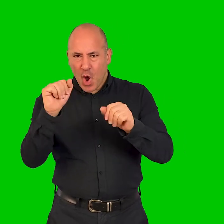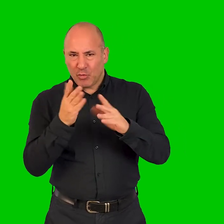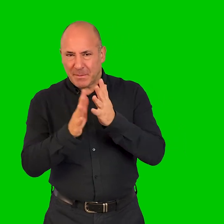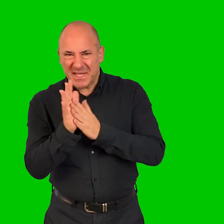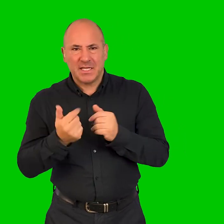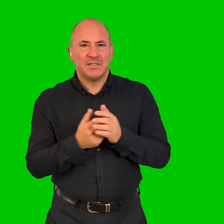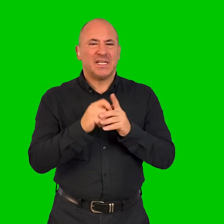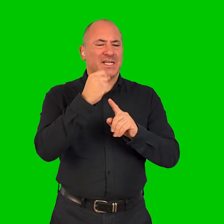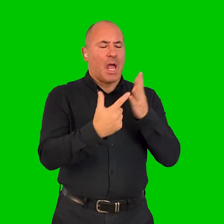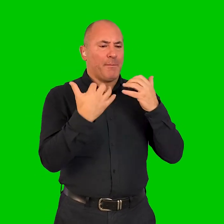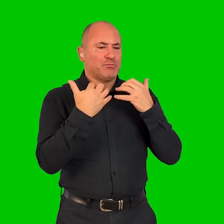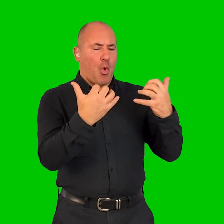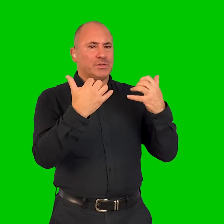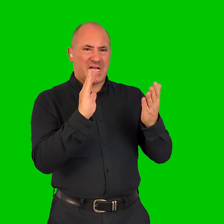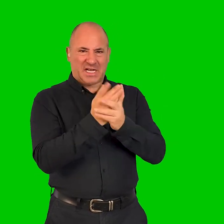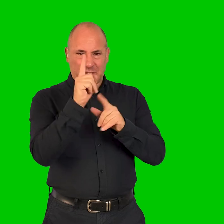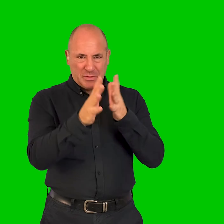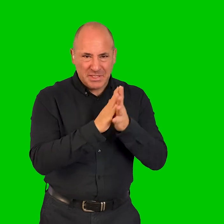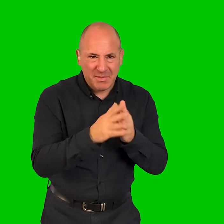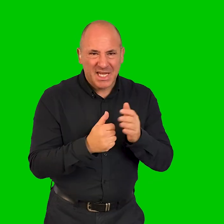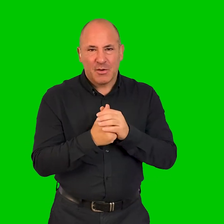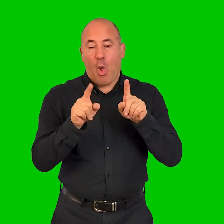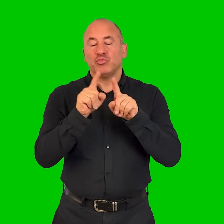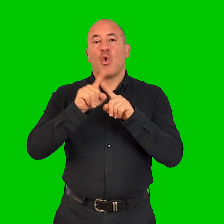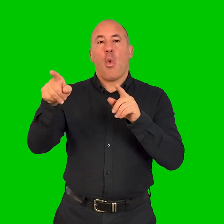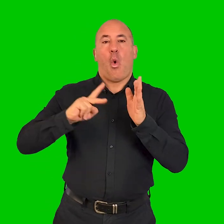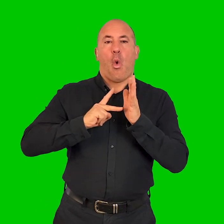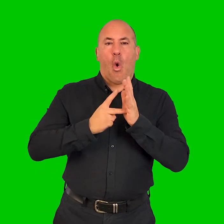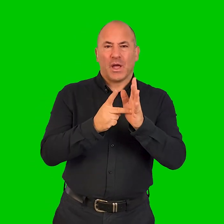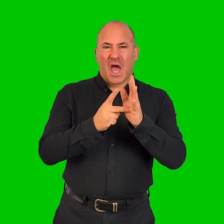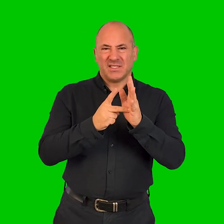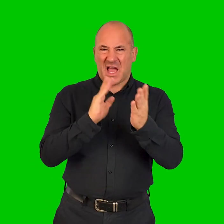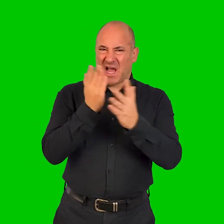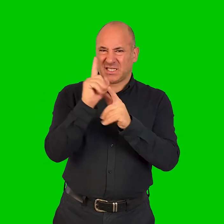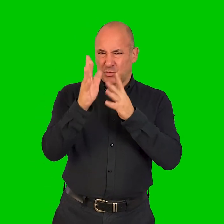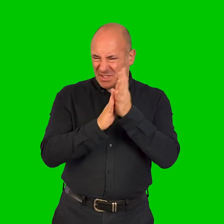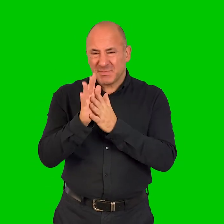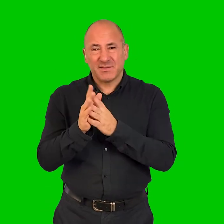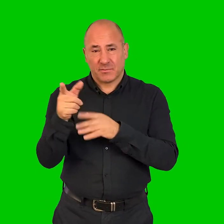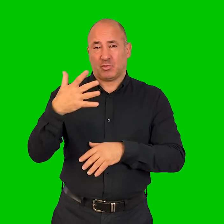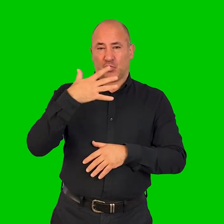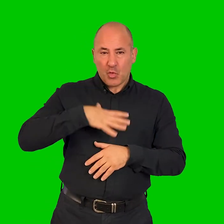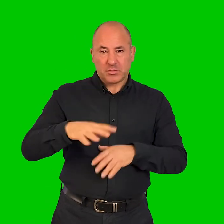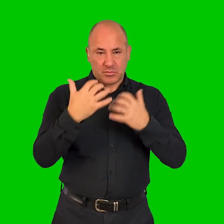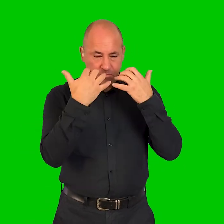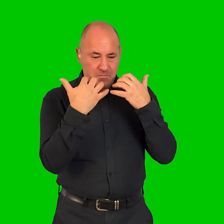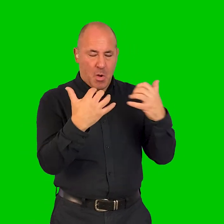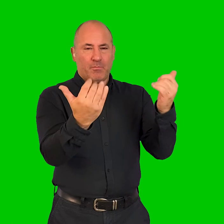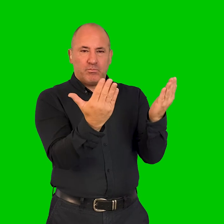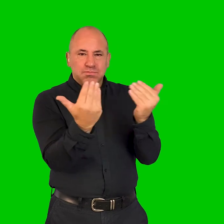in terms of what it means for artist practices, what it means for disabled audience audiences and also what it